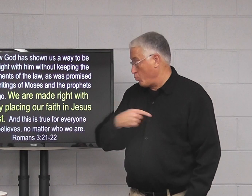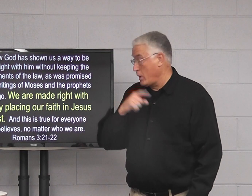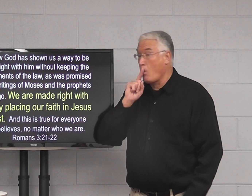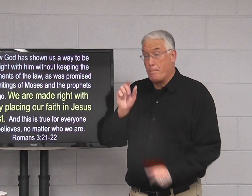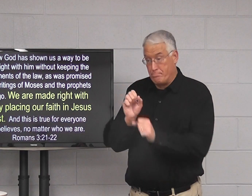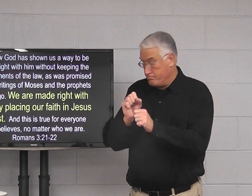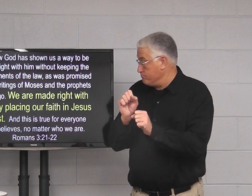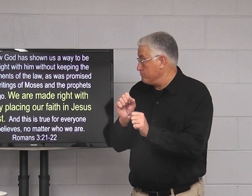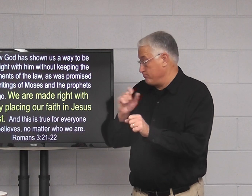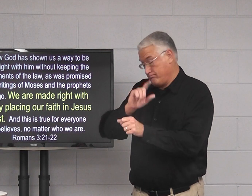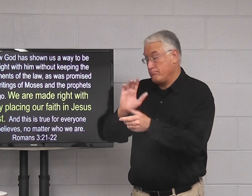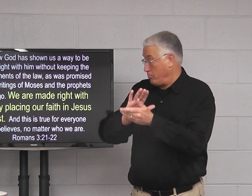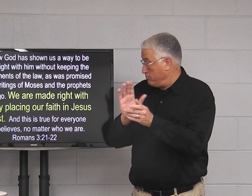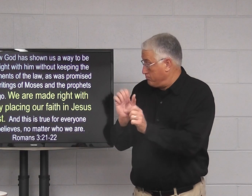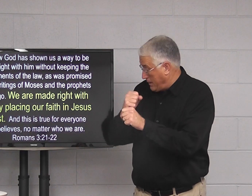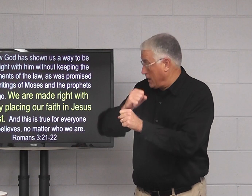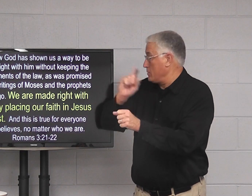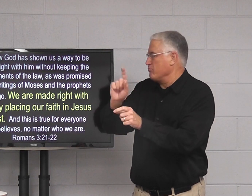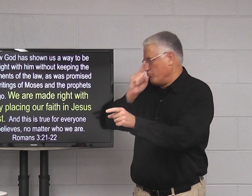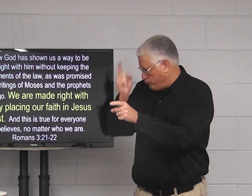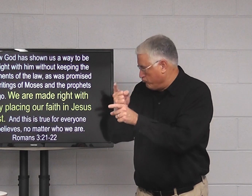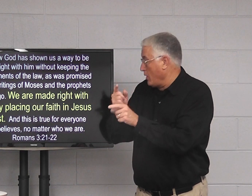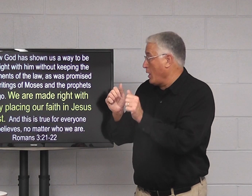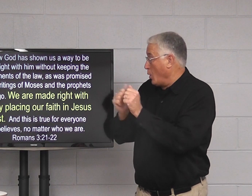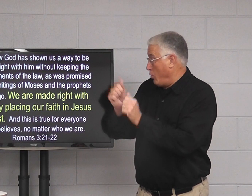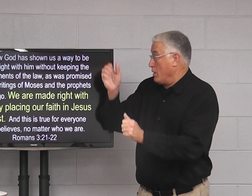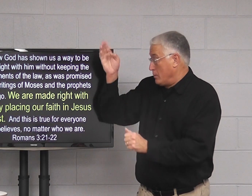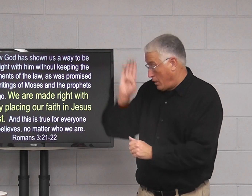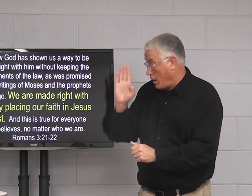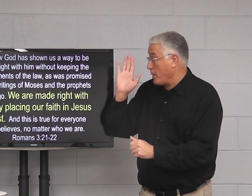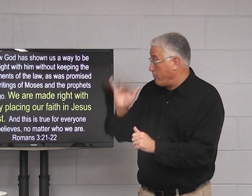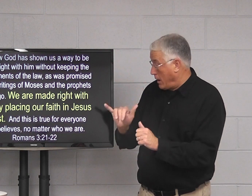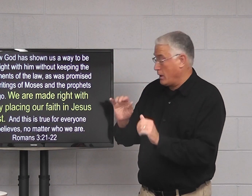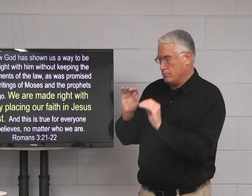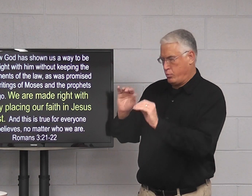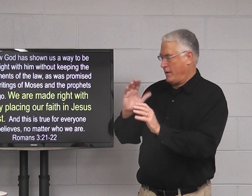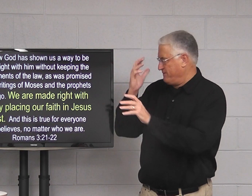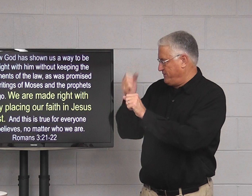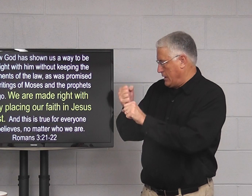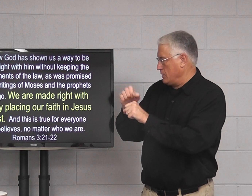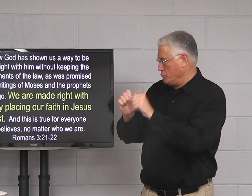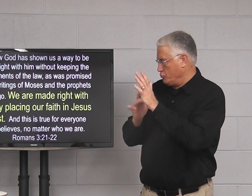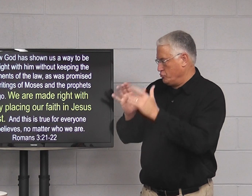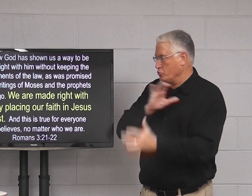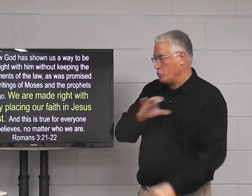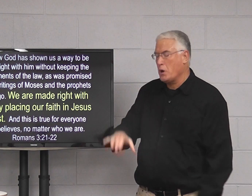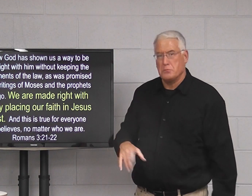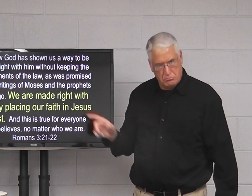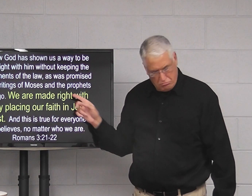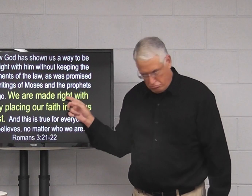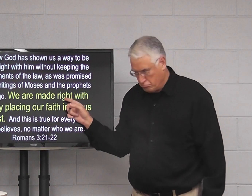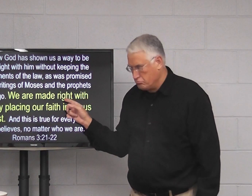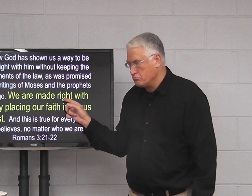So, we are made right with God by placing our faith in Jesus Christ.